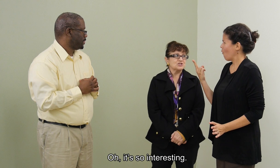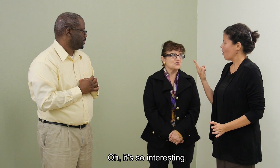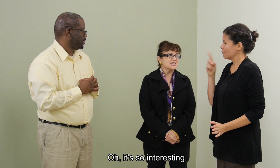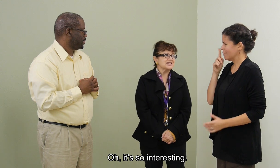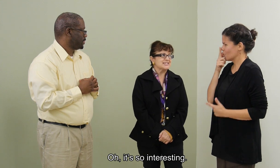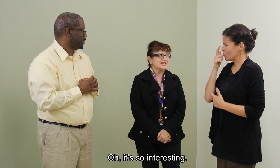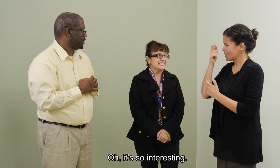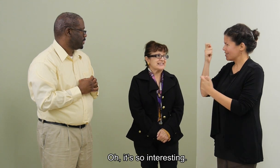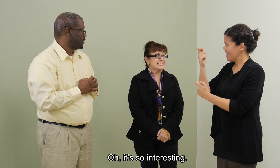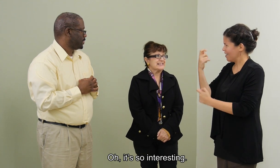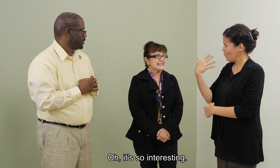interesting.